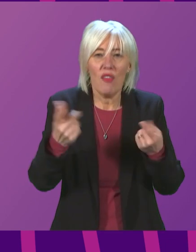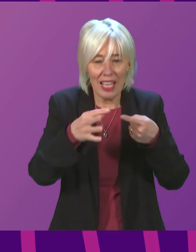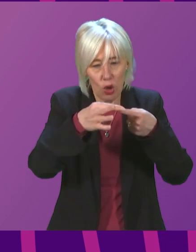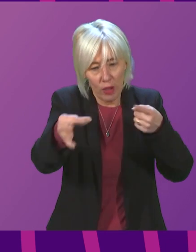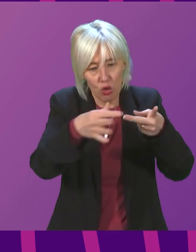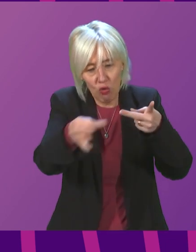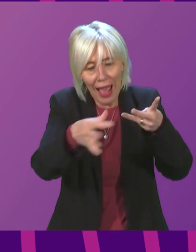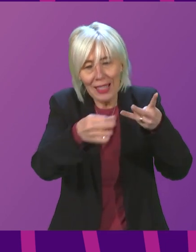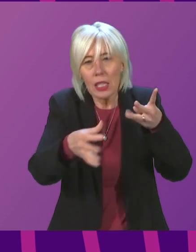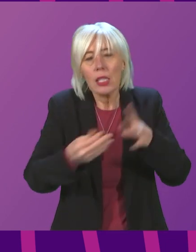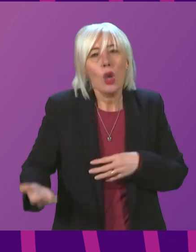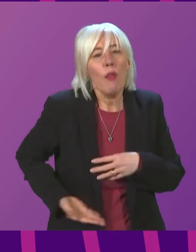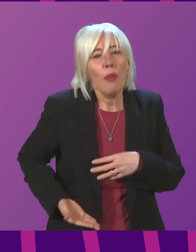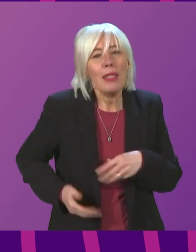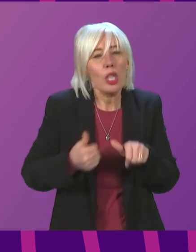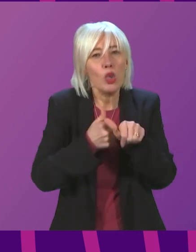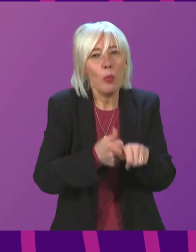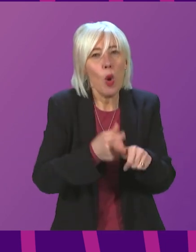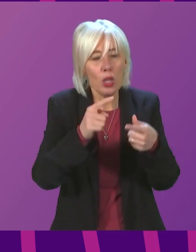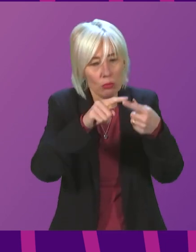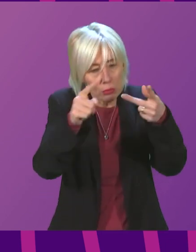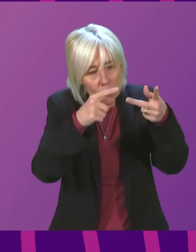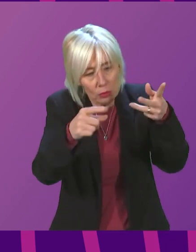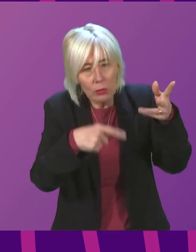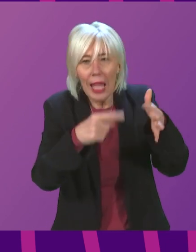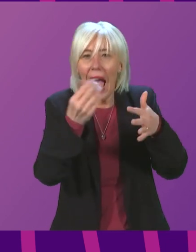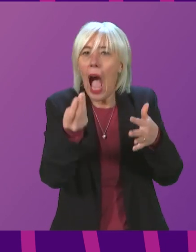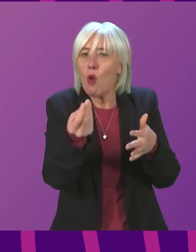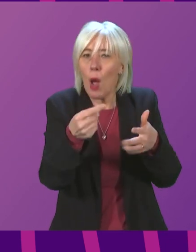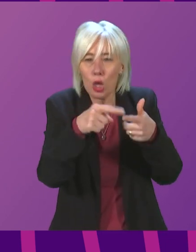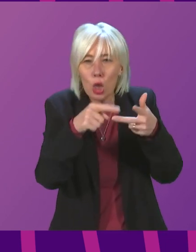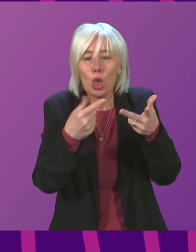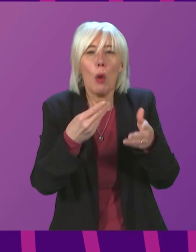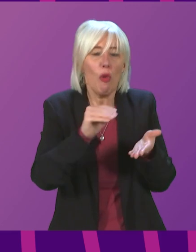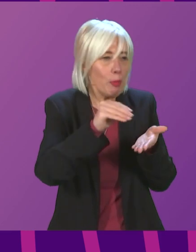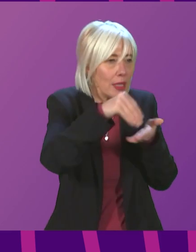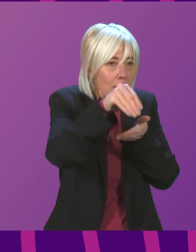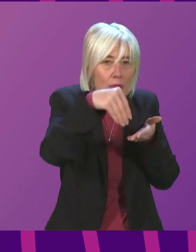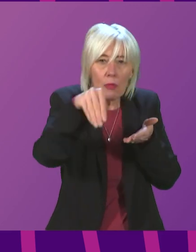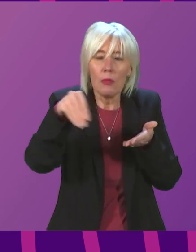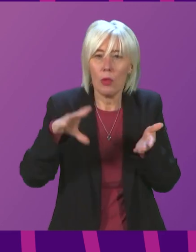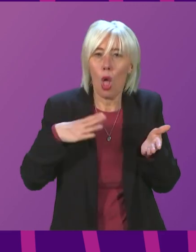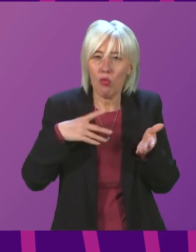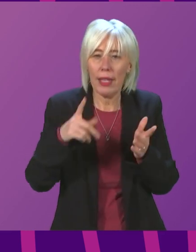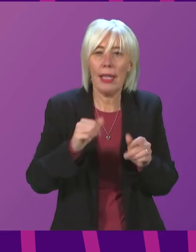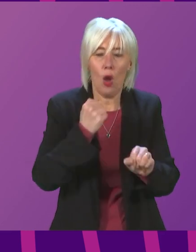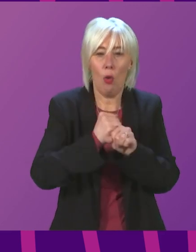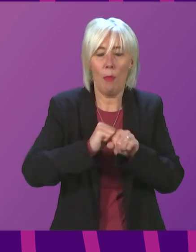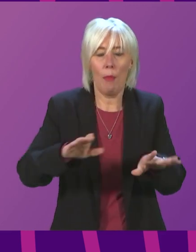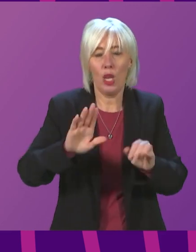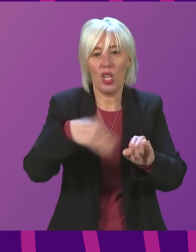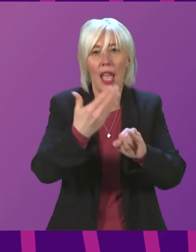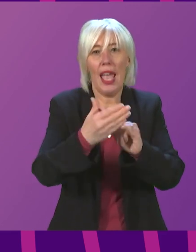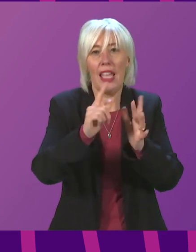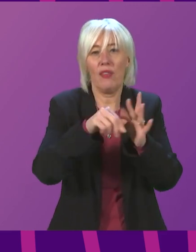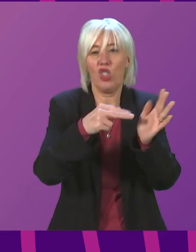of business support that will show exactly how much of it has been allocated, and we will publish that information at the end of January. And